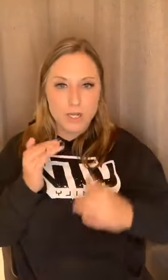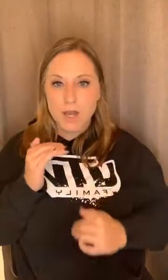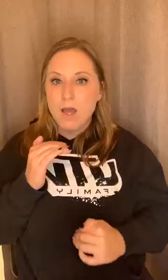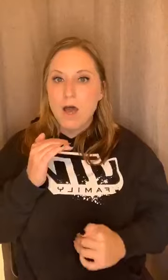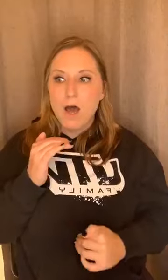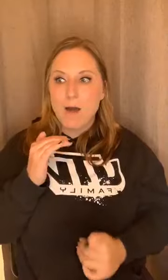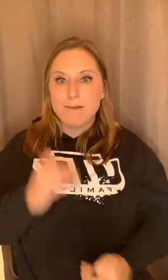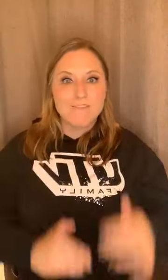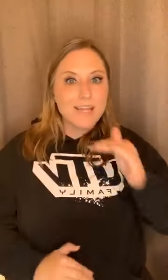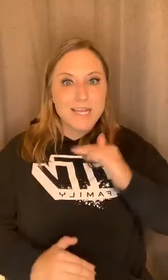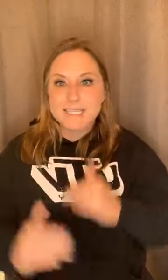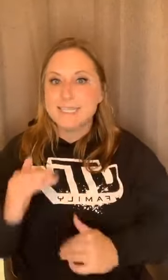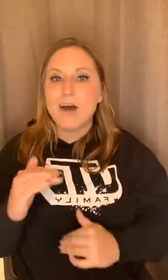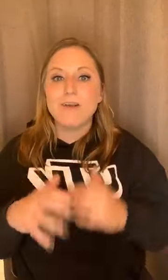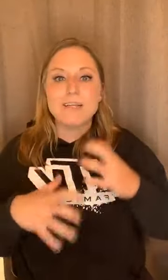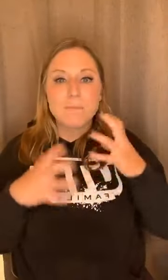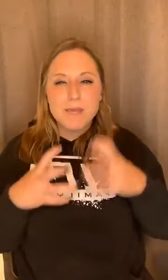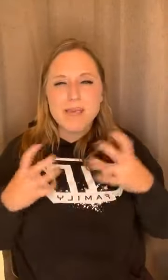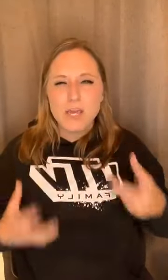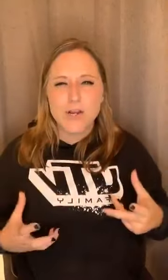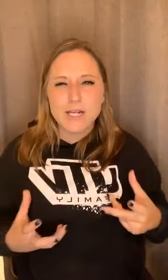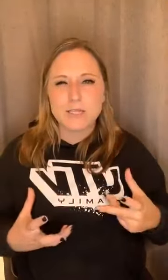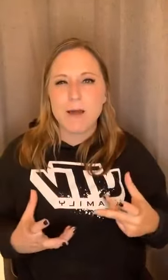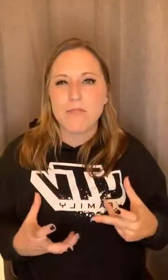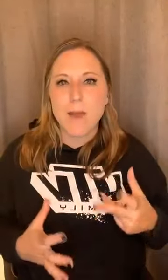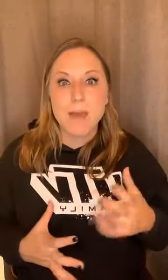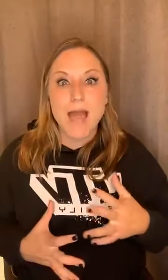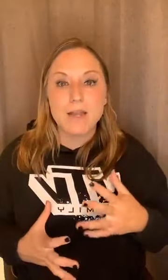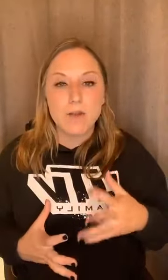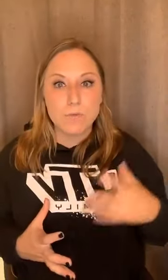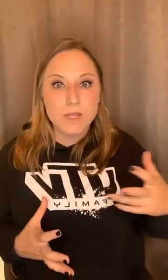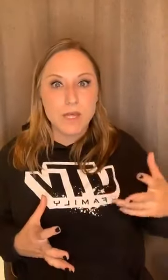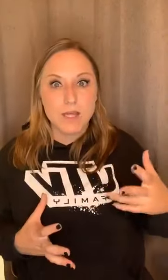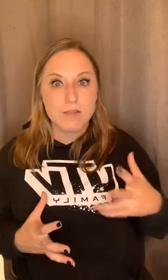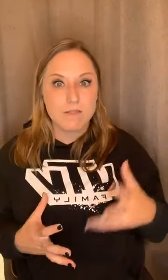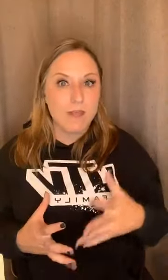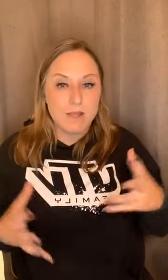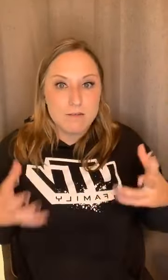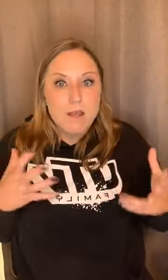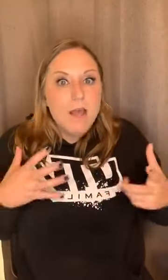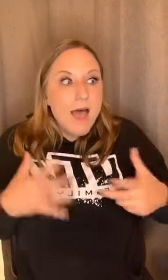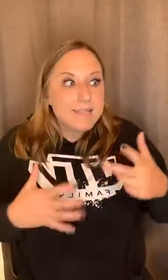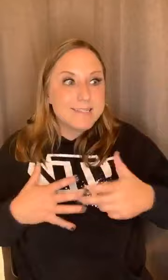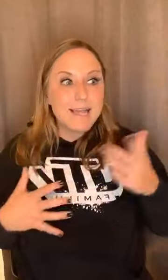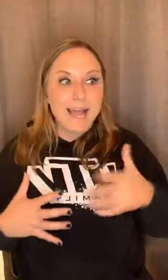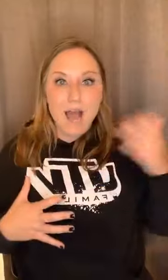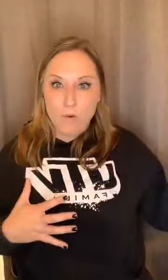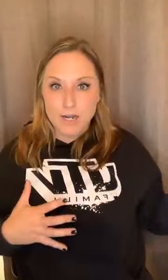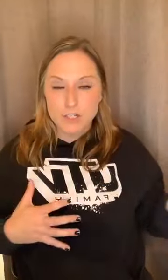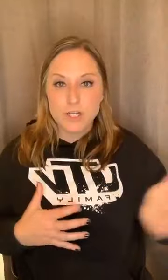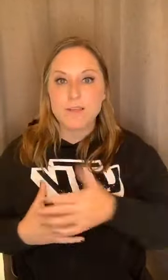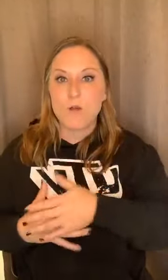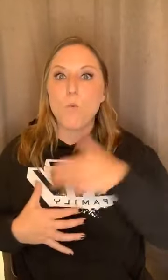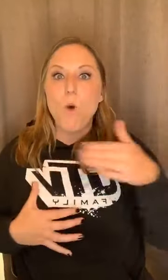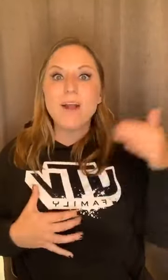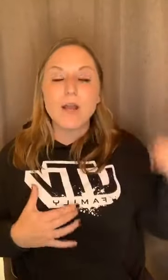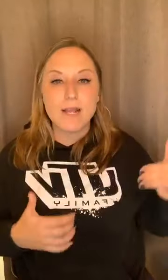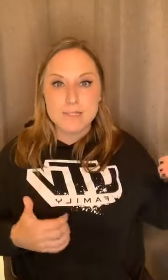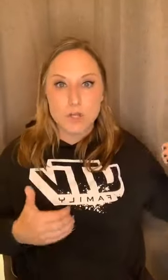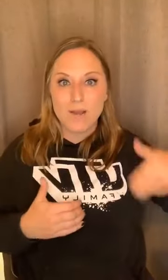um, feelings down is a, be curious about that and, and really, and, and, and say like, how can I shift? Like what is going